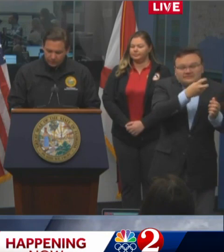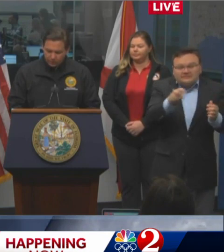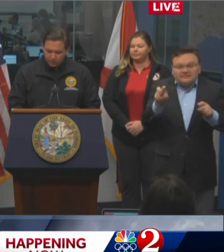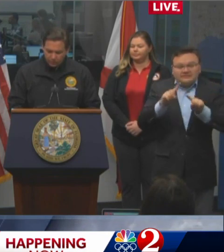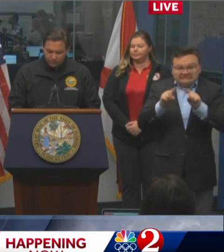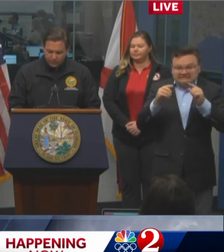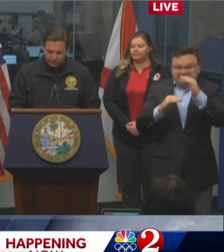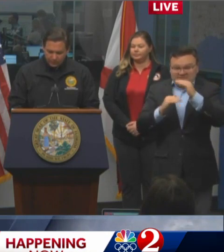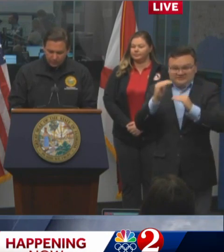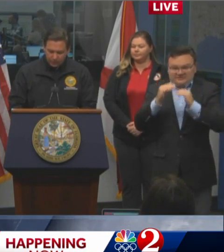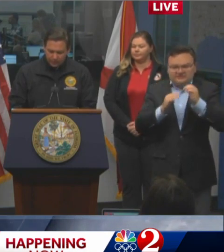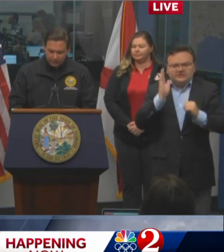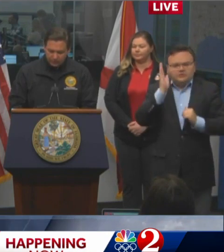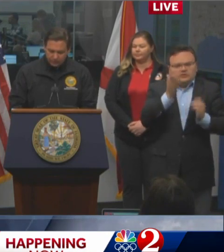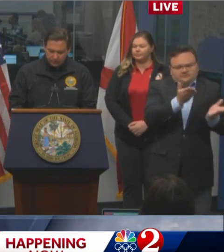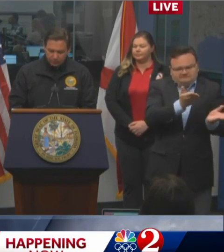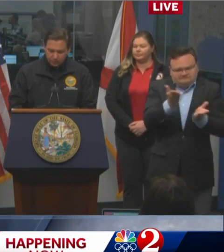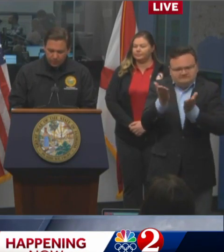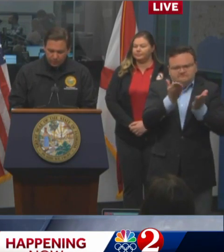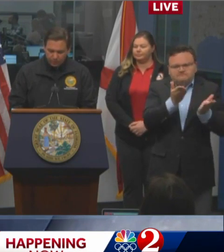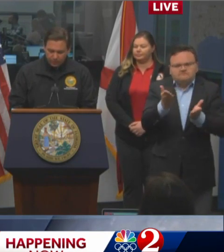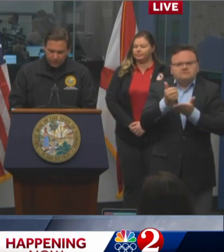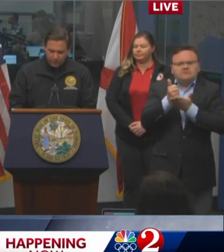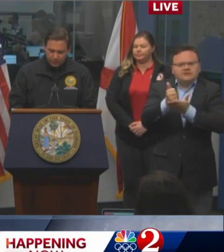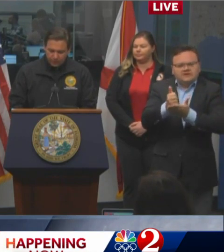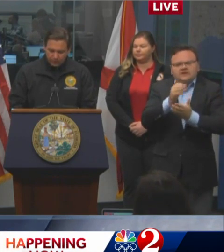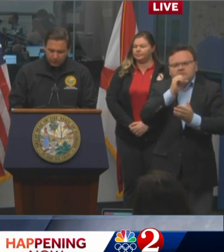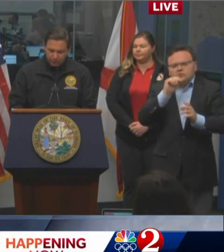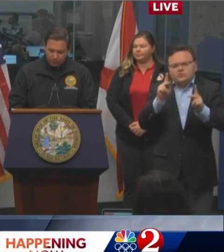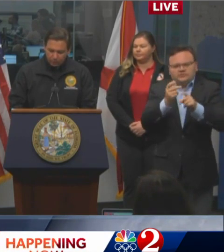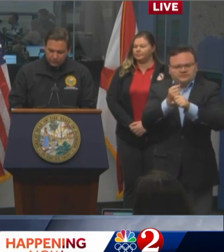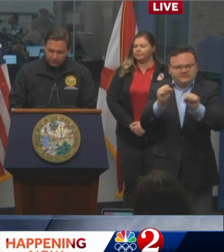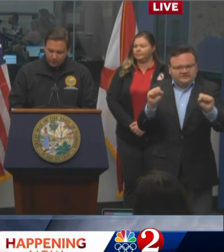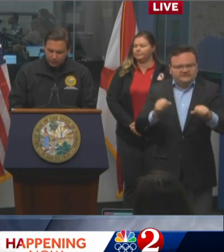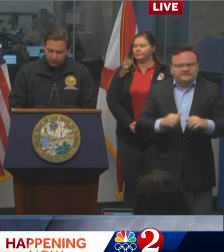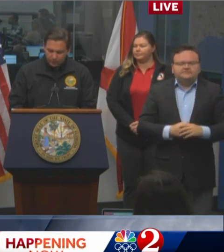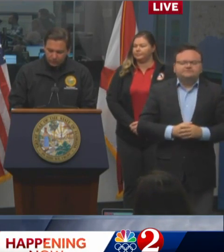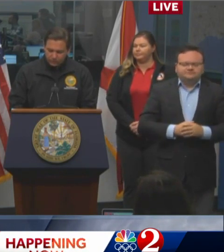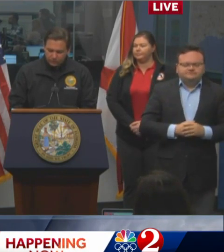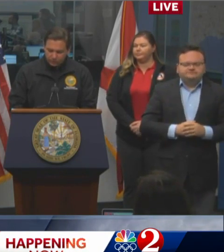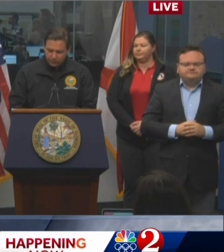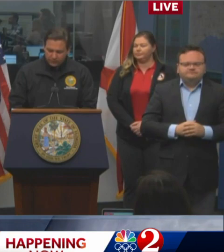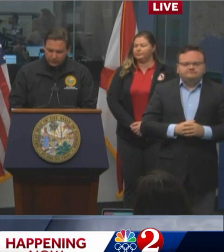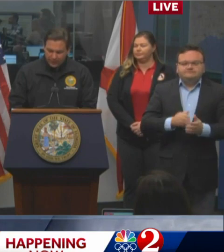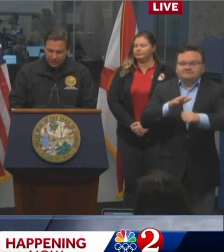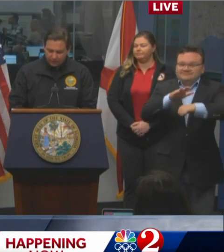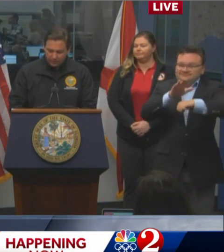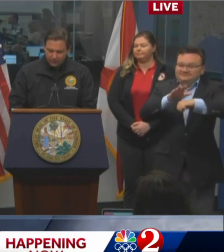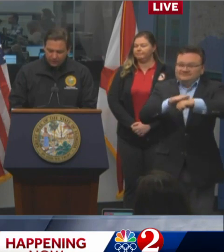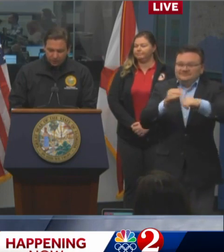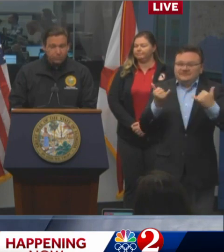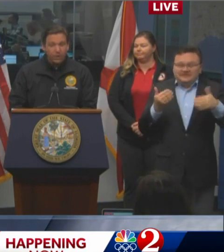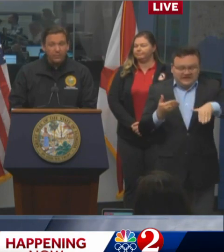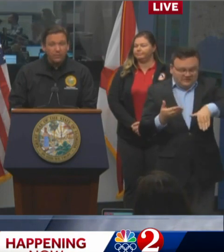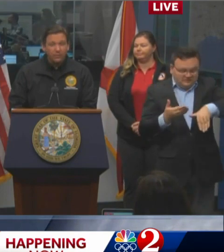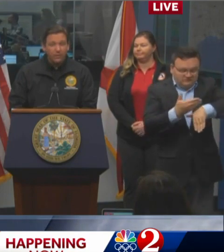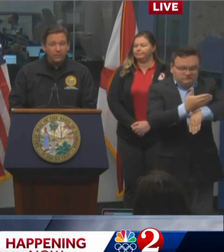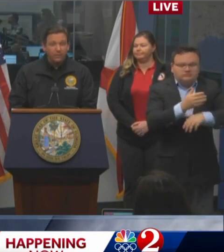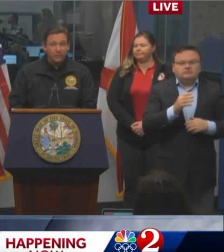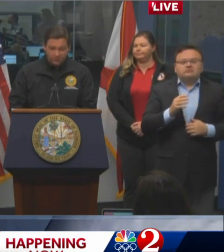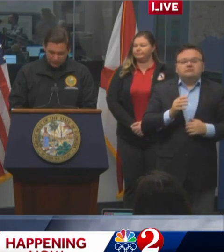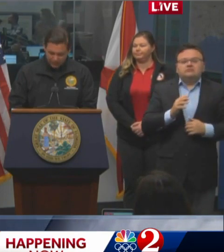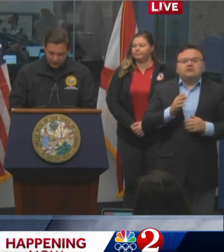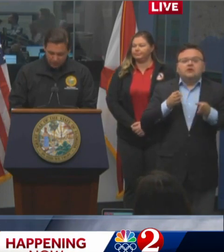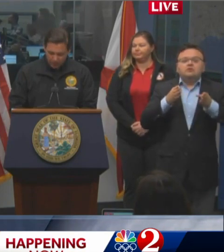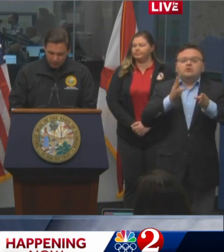there are some important safety precautions to remember. There are reports of flooded roads and trees down. Don't drive your